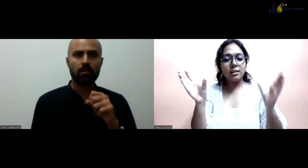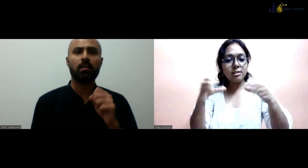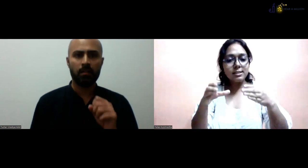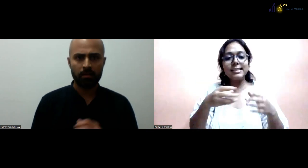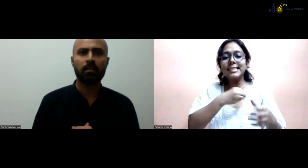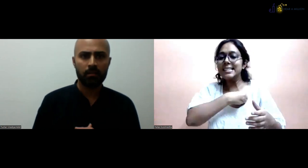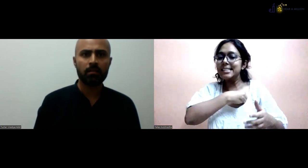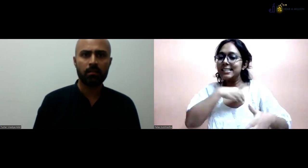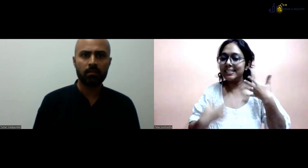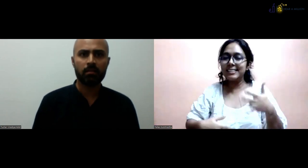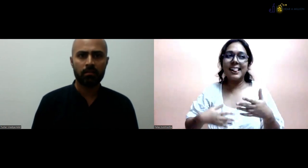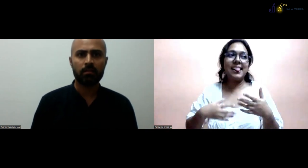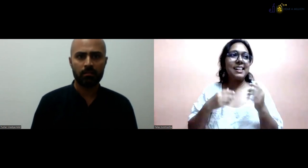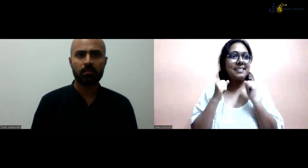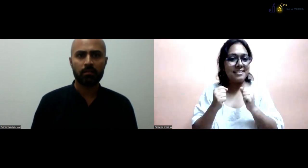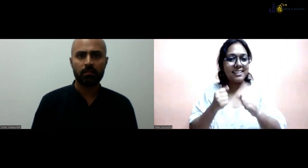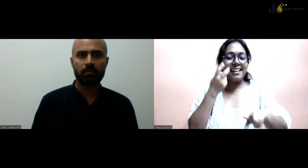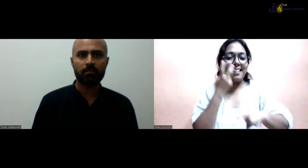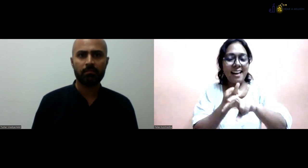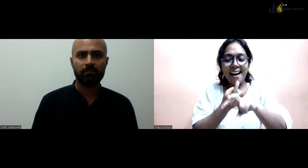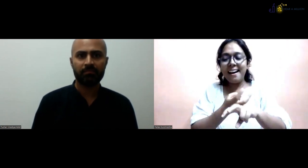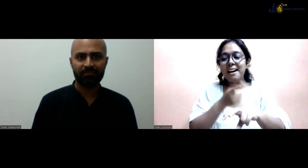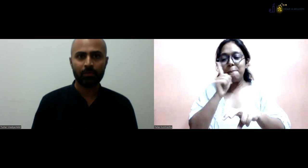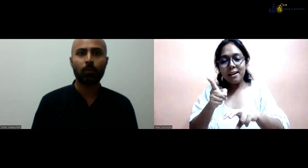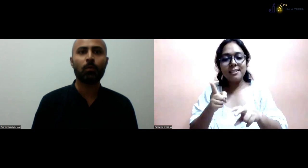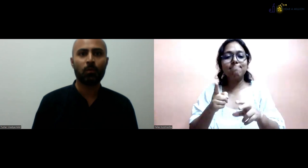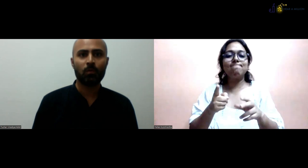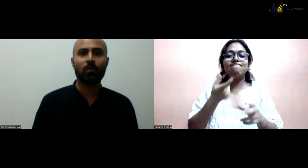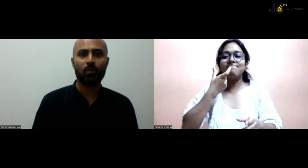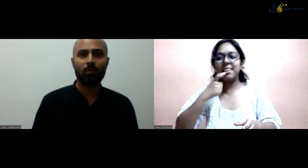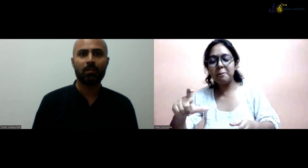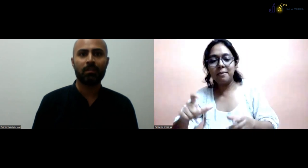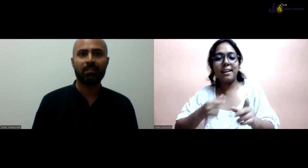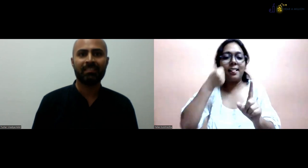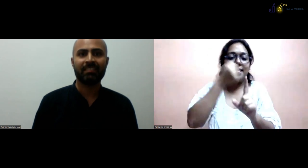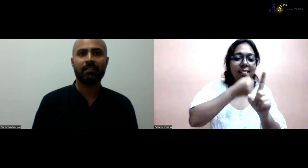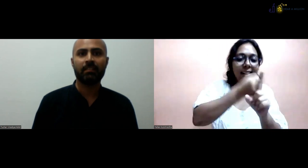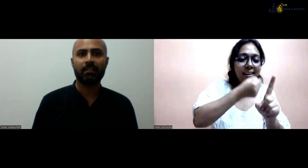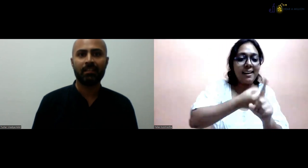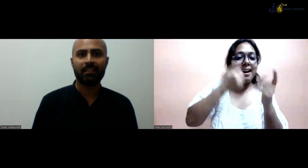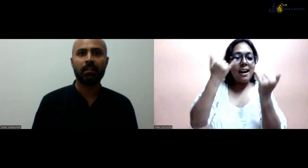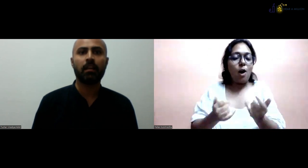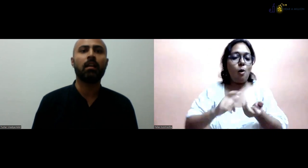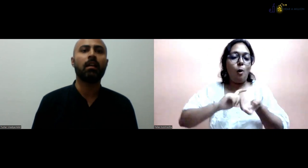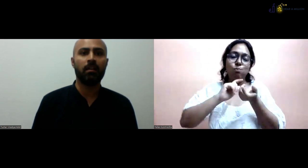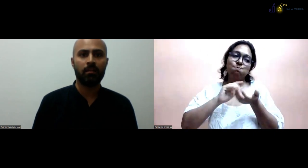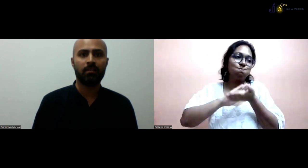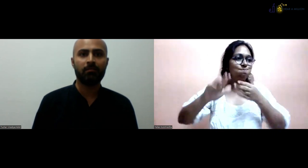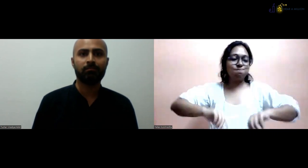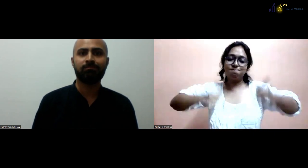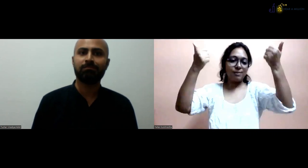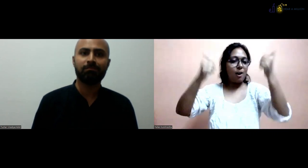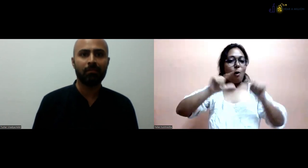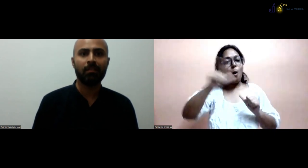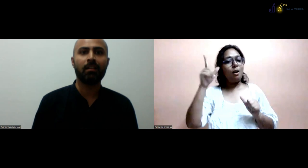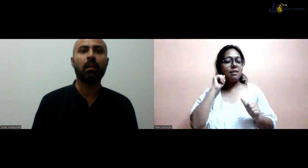be updated. So, yeah, the 2020 batch, they have to suffer a lot. I know it's quite suffering for them.